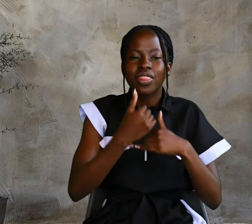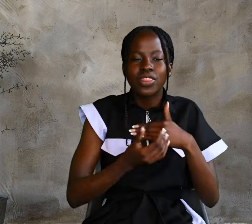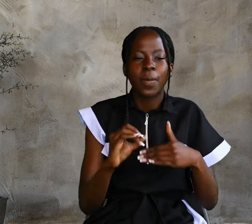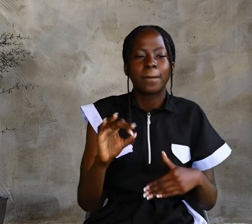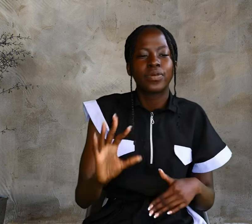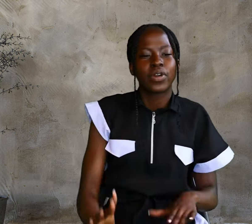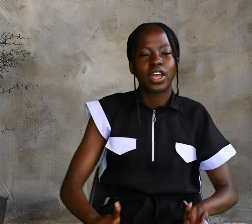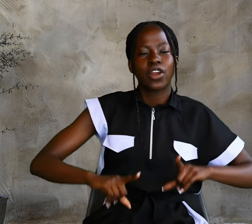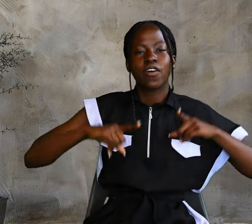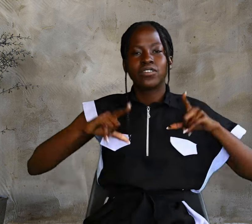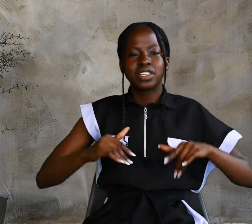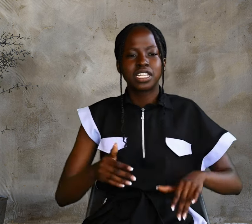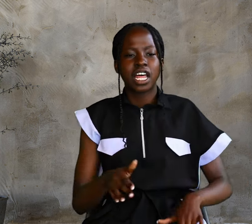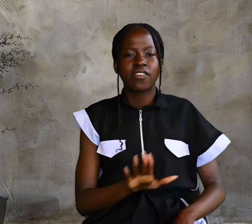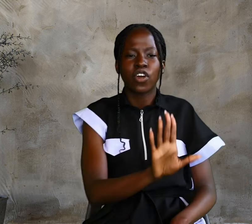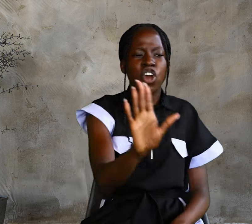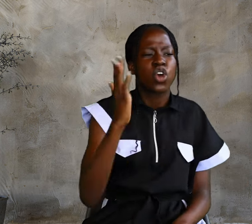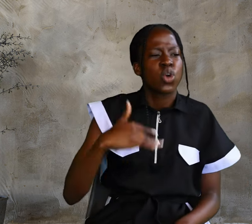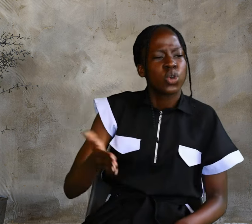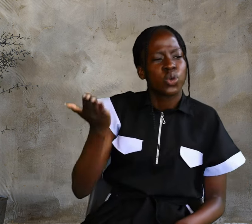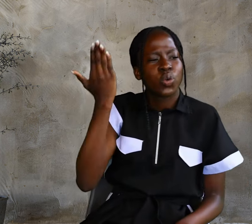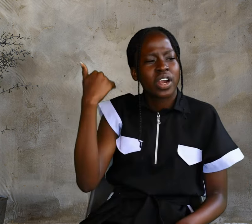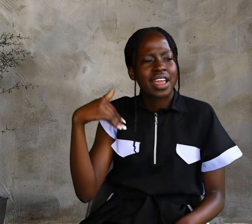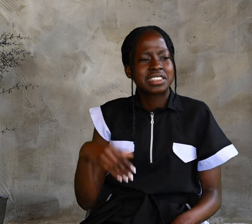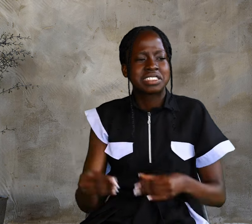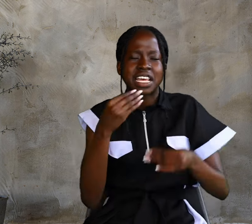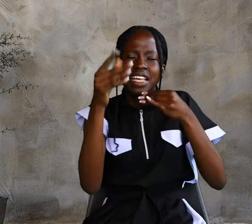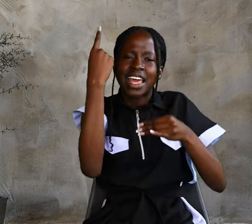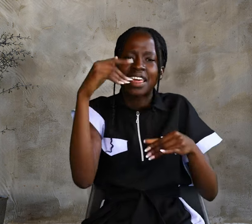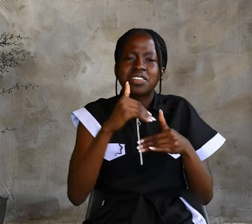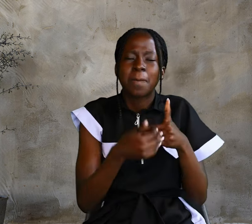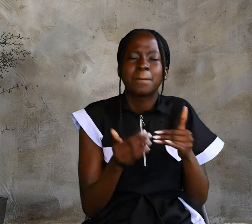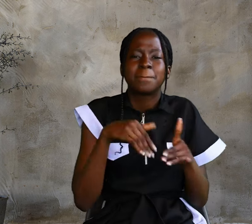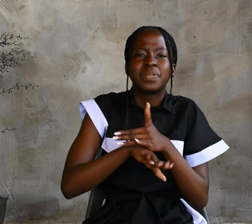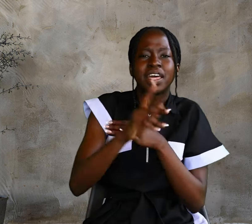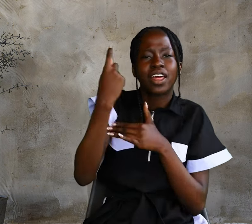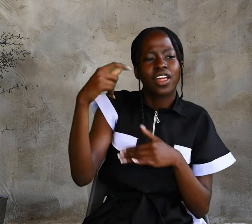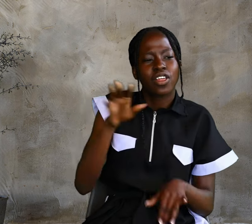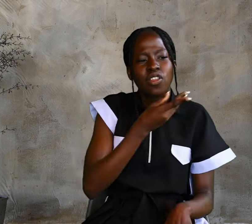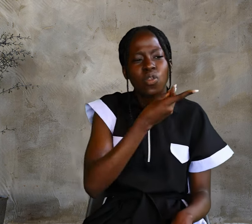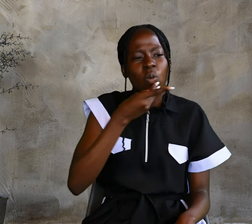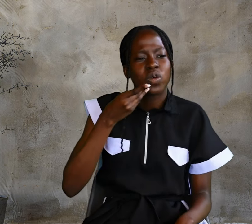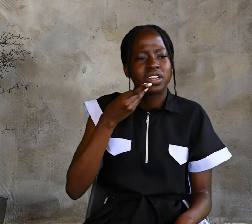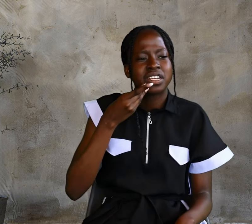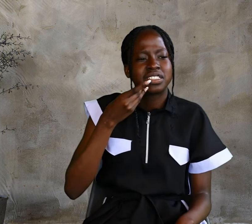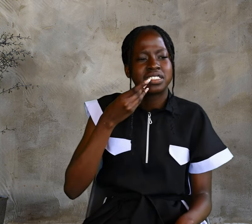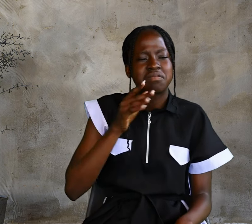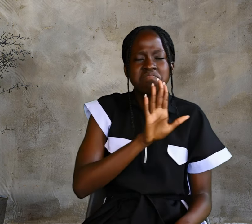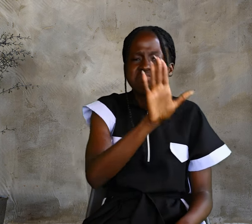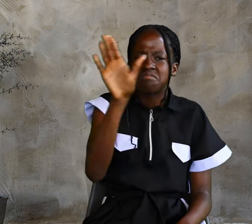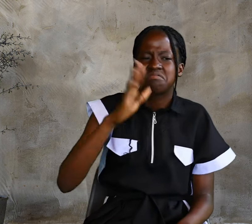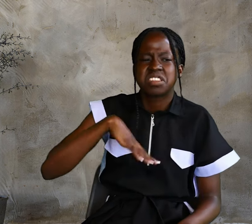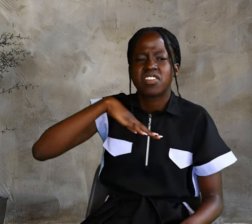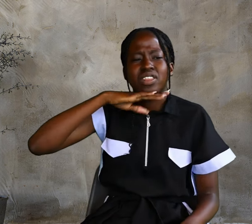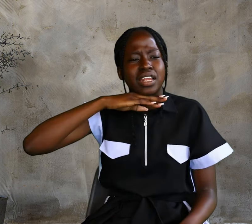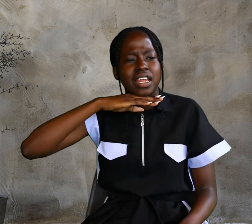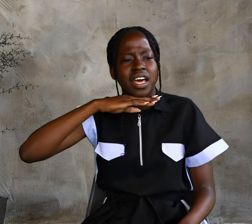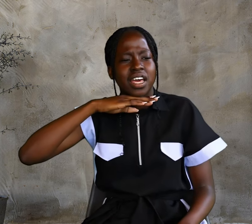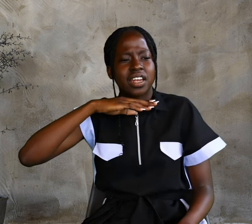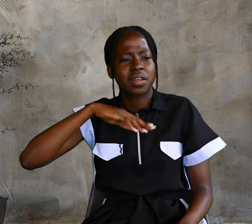the bread of life. Your ancestors ate the manna in the wilderness yet they died.